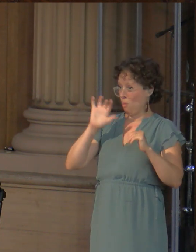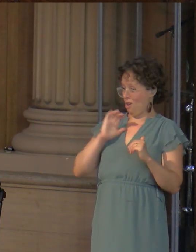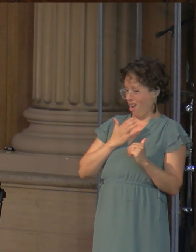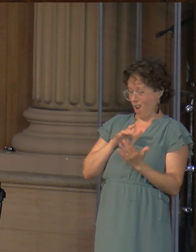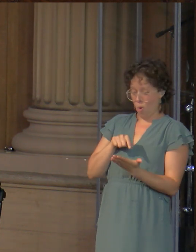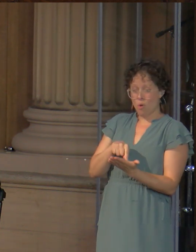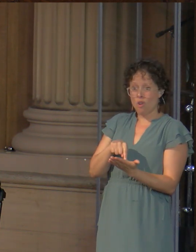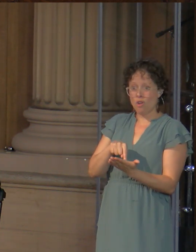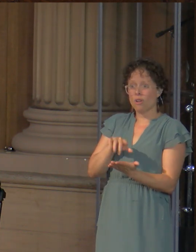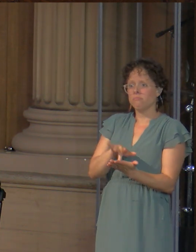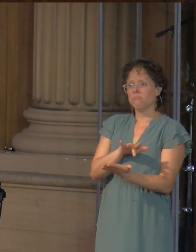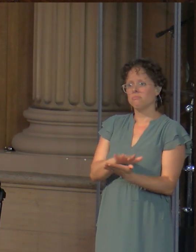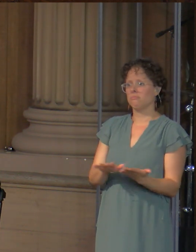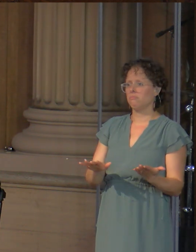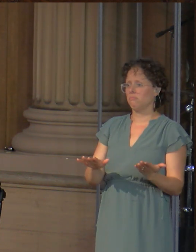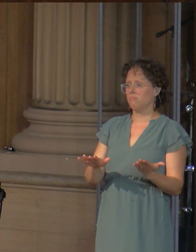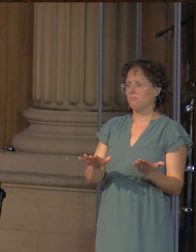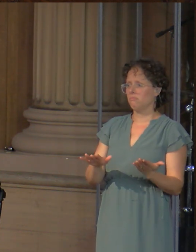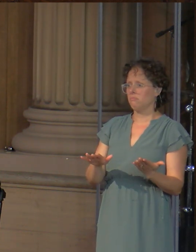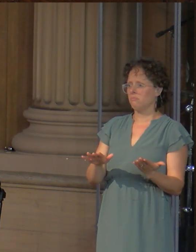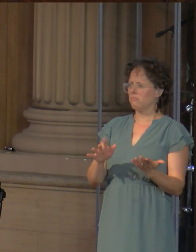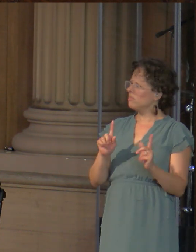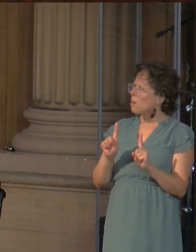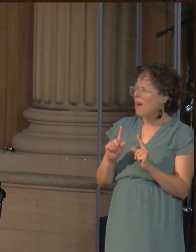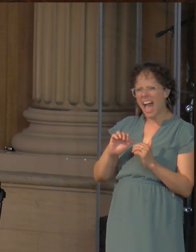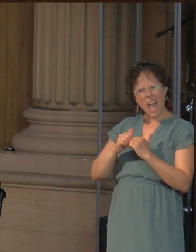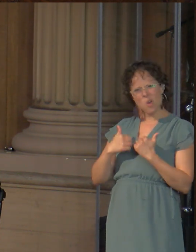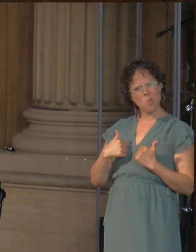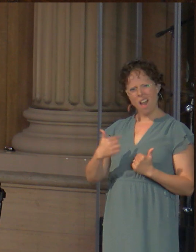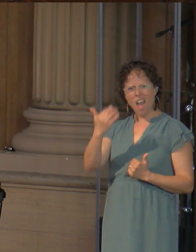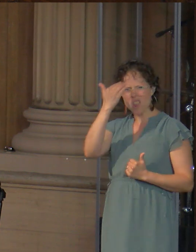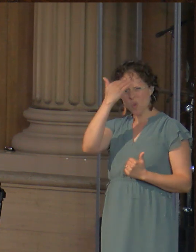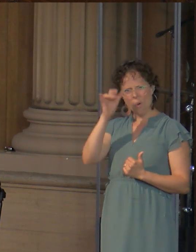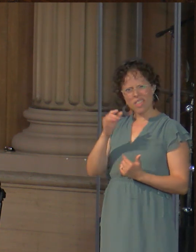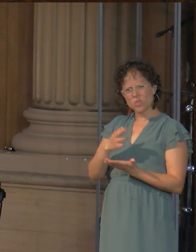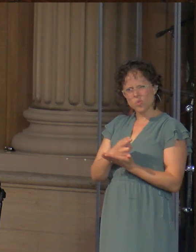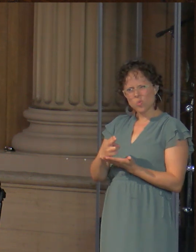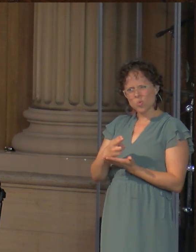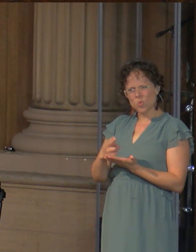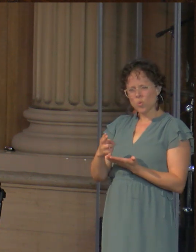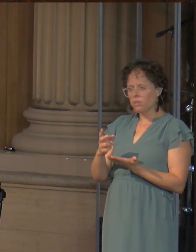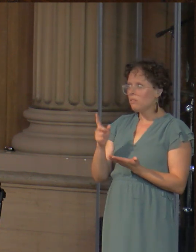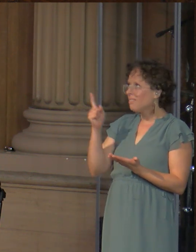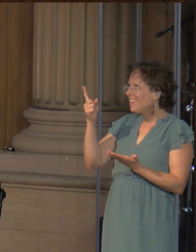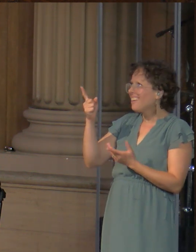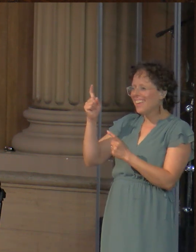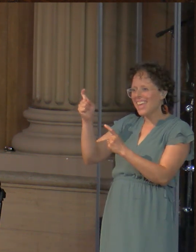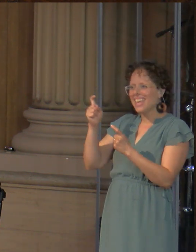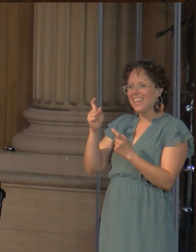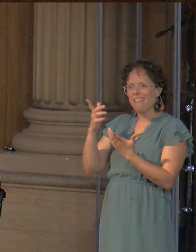And then if we say how do I know that I can believe that it's true he gave us the sign of the prophet Jonah he rose from the dead.